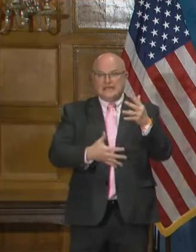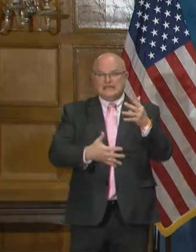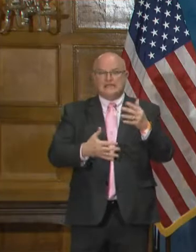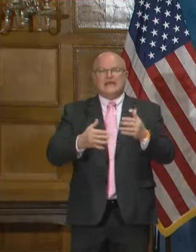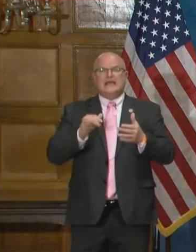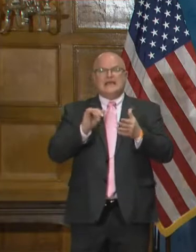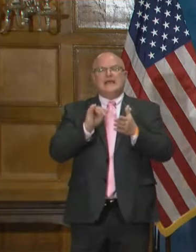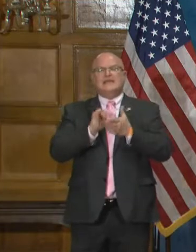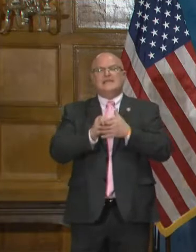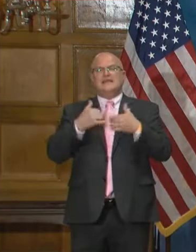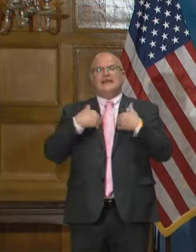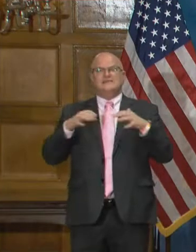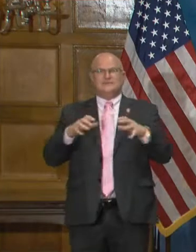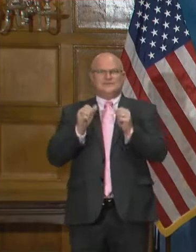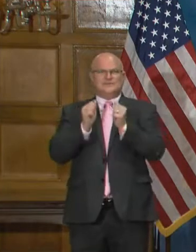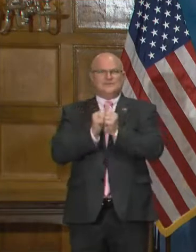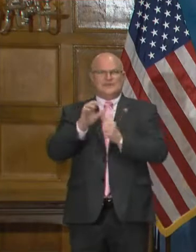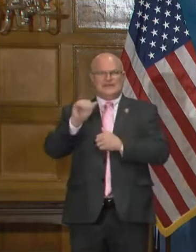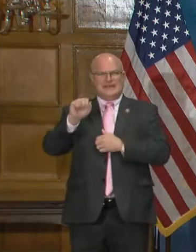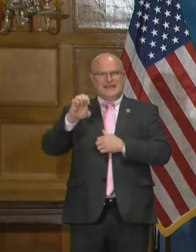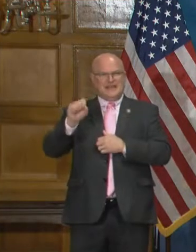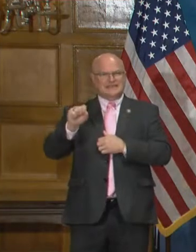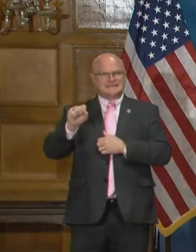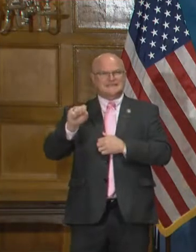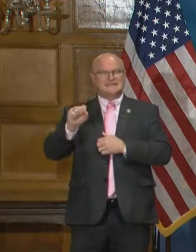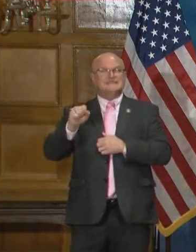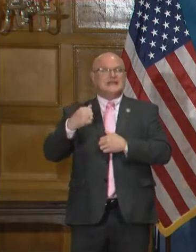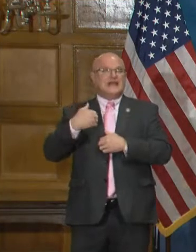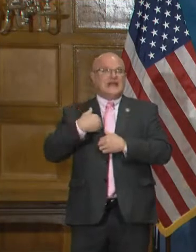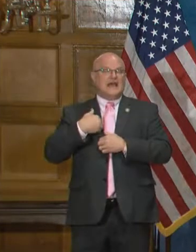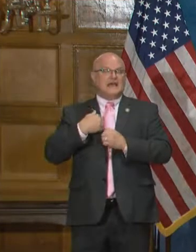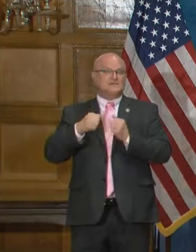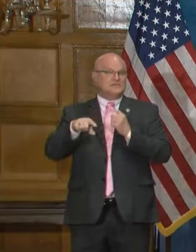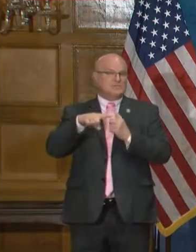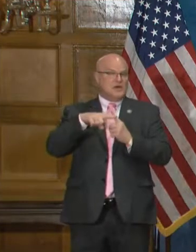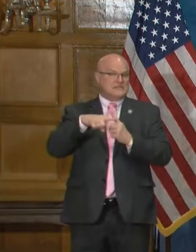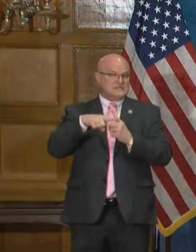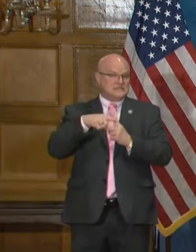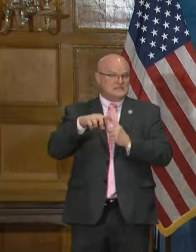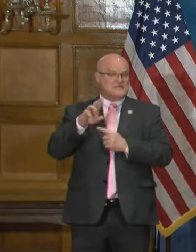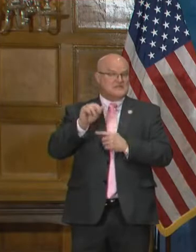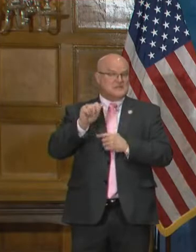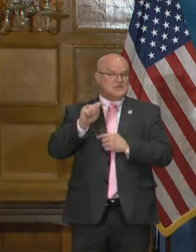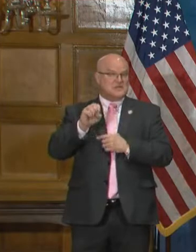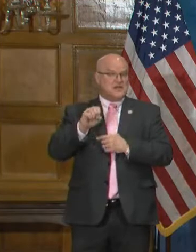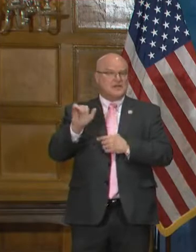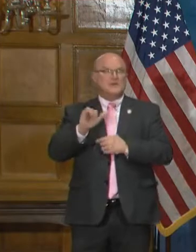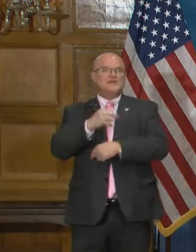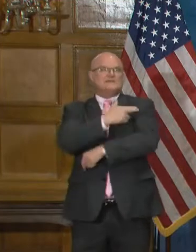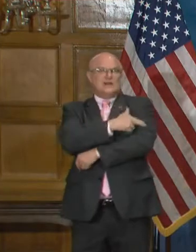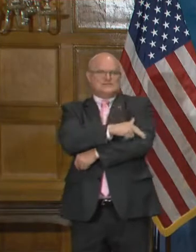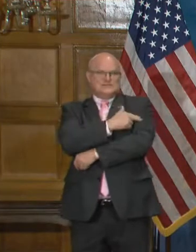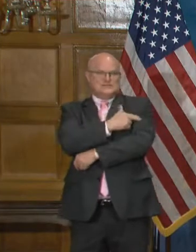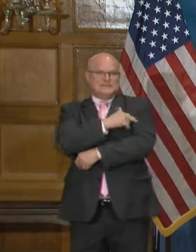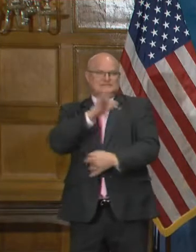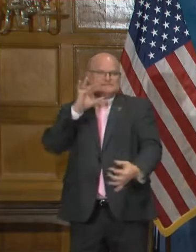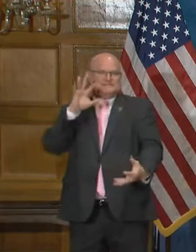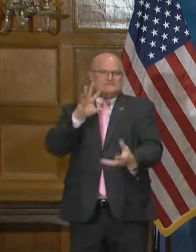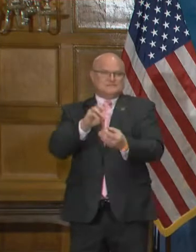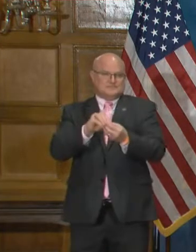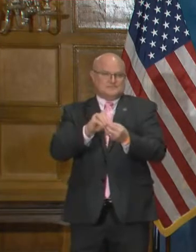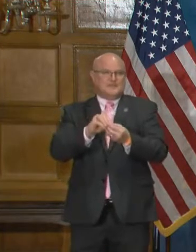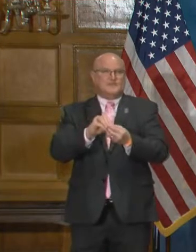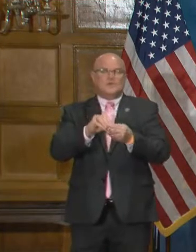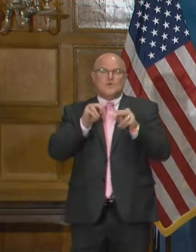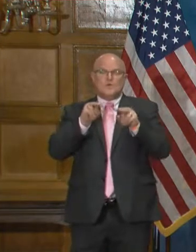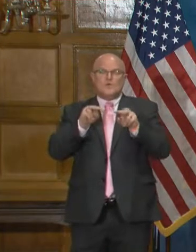And that has to do with cases. Uh, it has to do with positivity rate as well as hospitalization. So we're going to watch